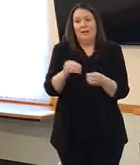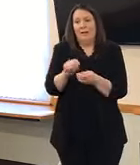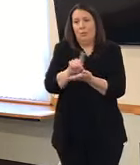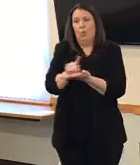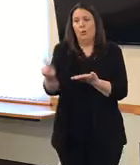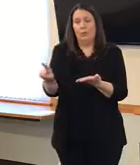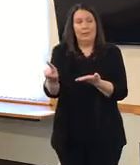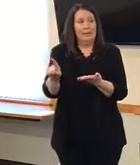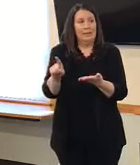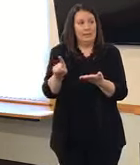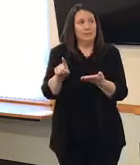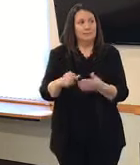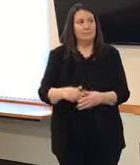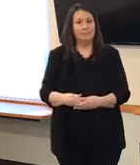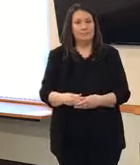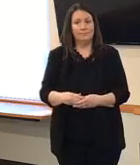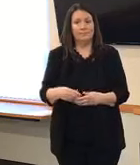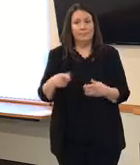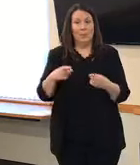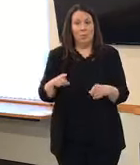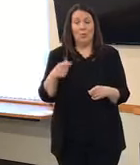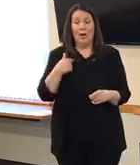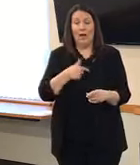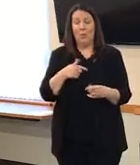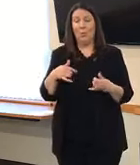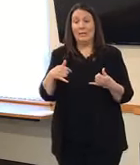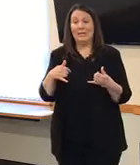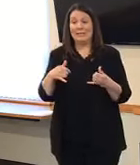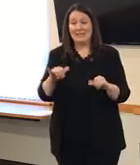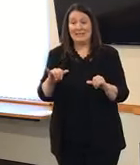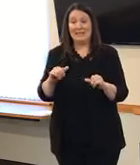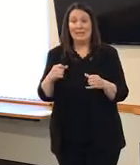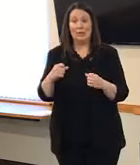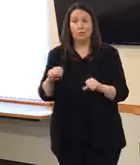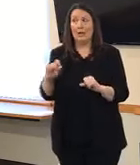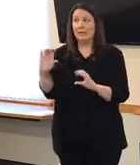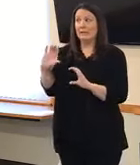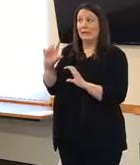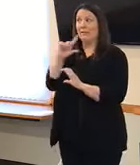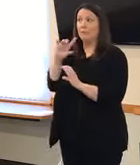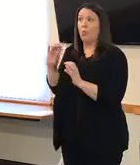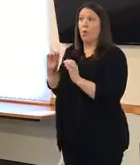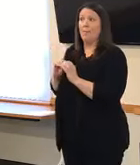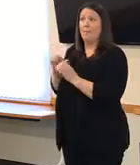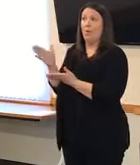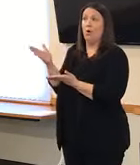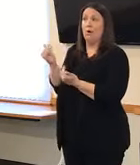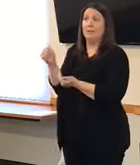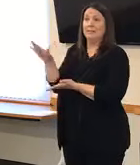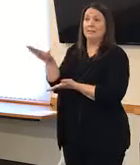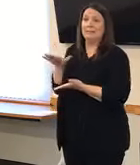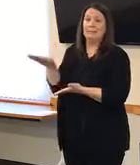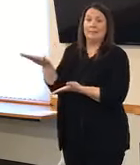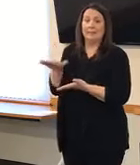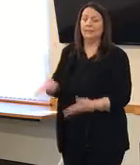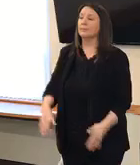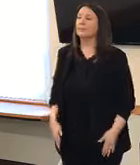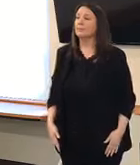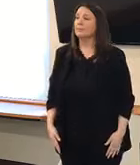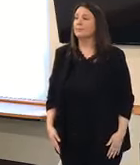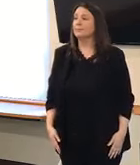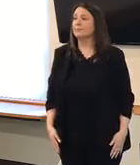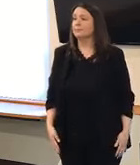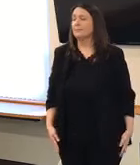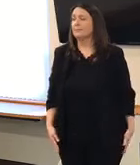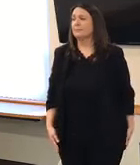and continue to do that while we are still trying to back in more supply as it comes in. So then if you could talk about kind